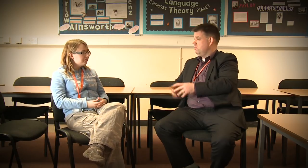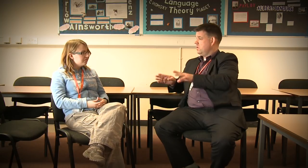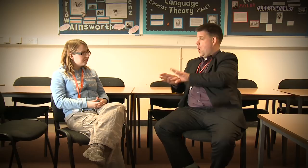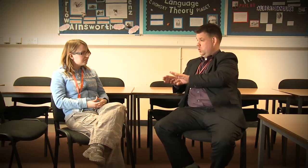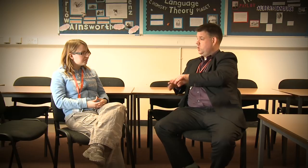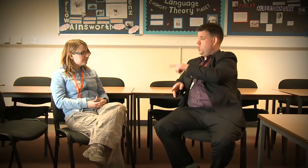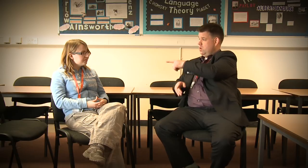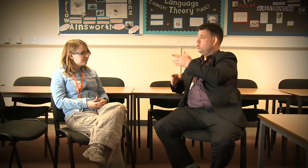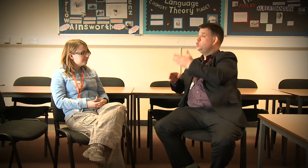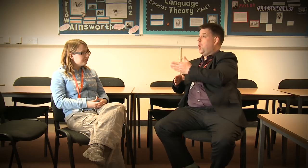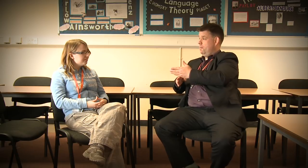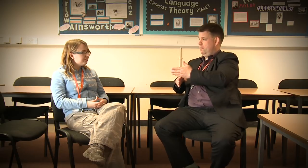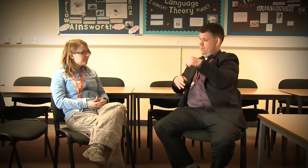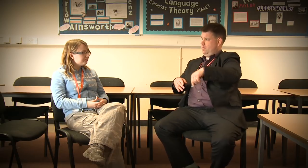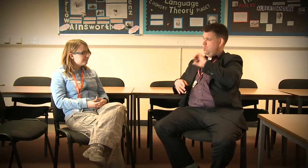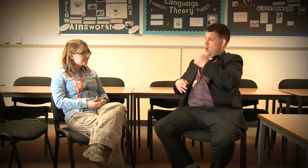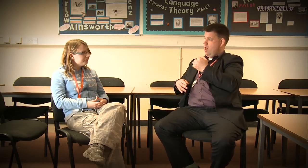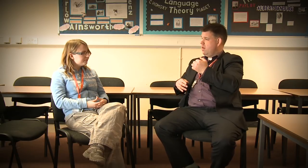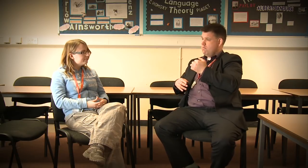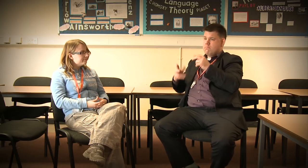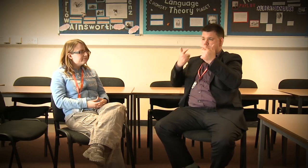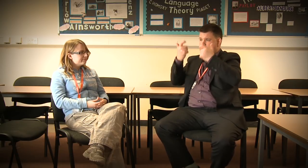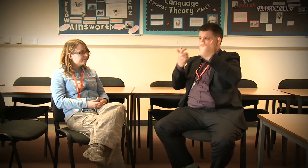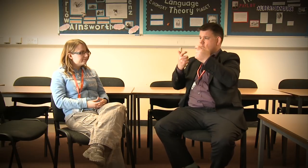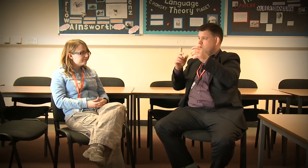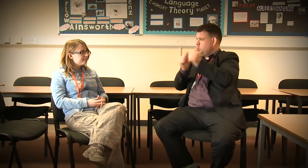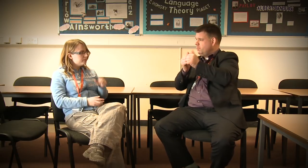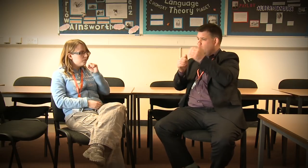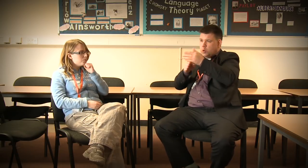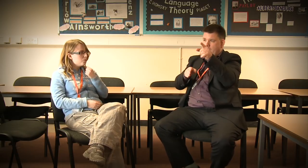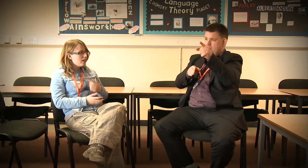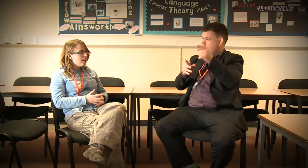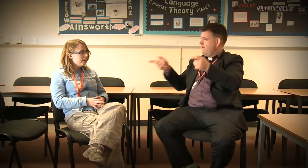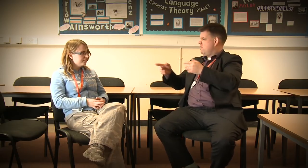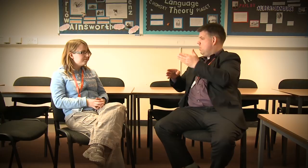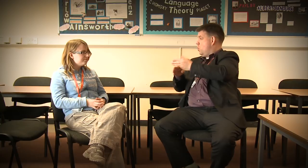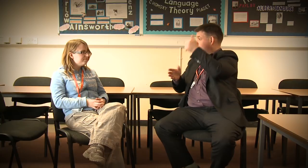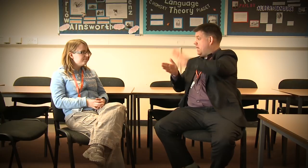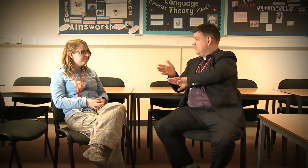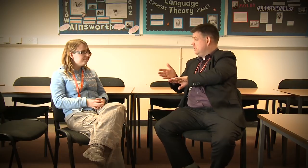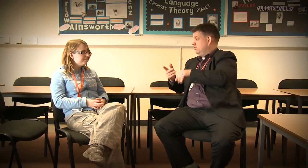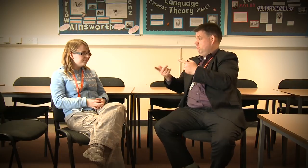When it comes to finding employment or work experience, or setting yourself up in business, you'll get the necessary support.